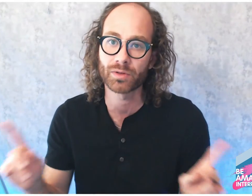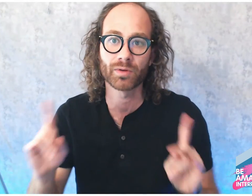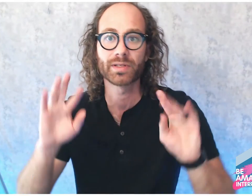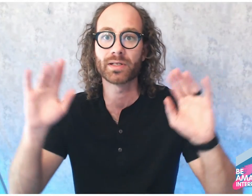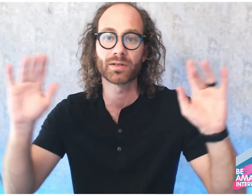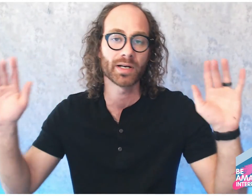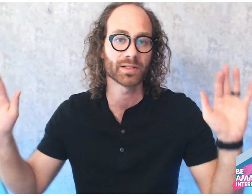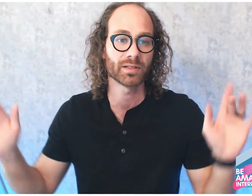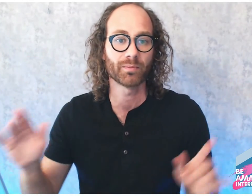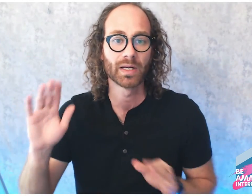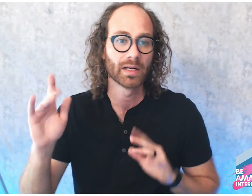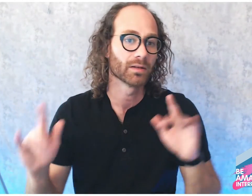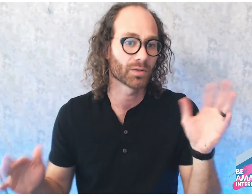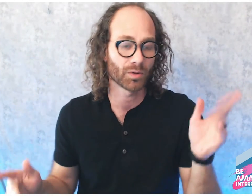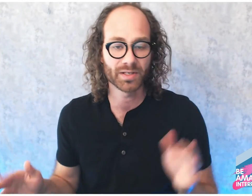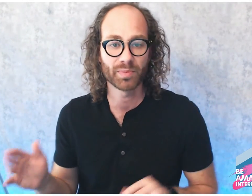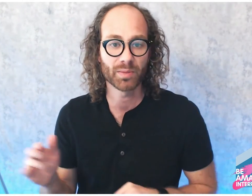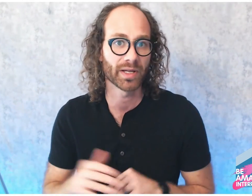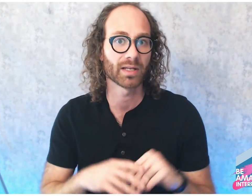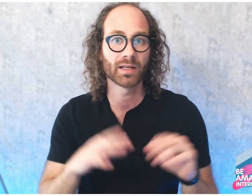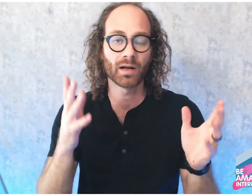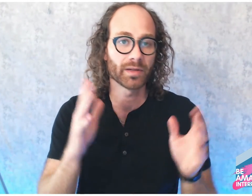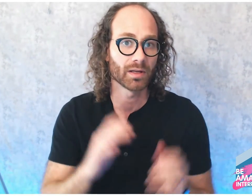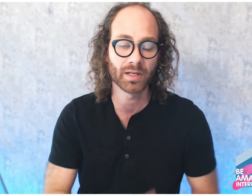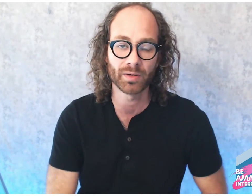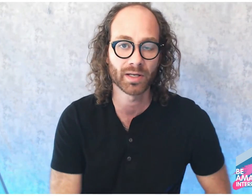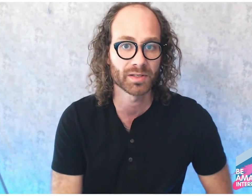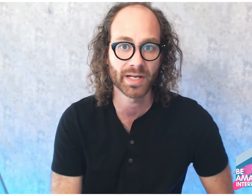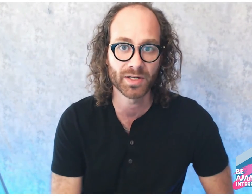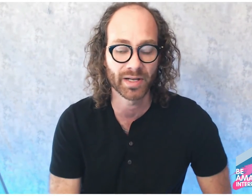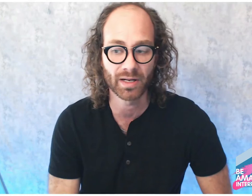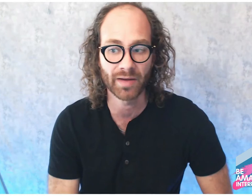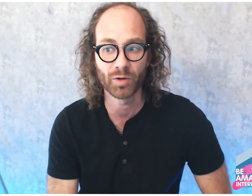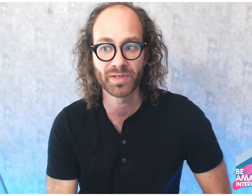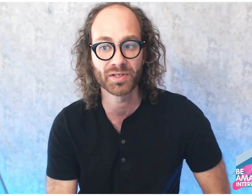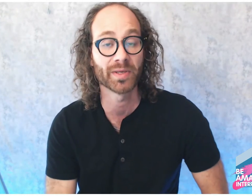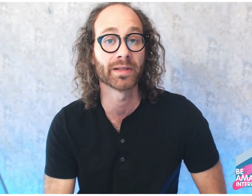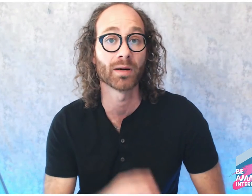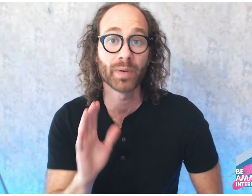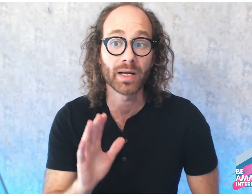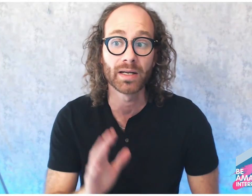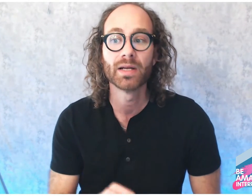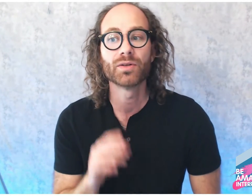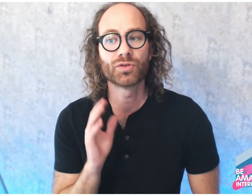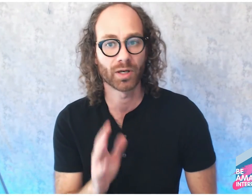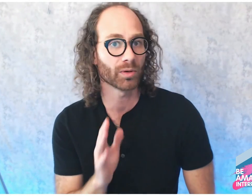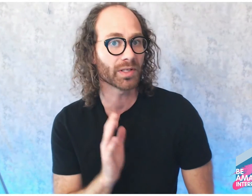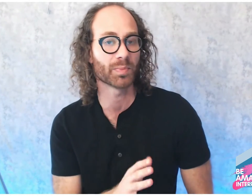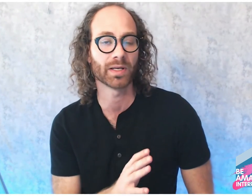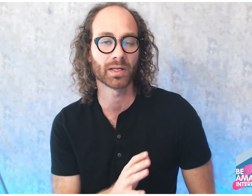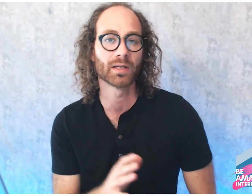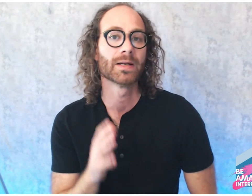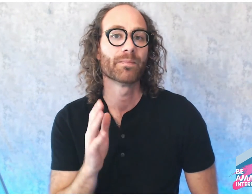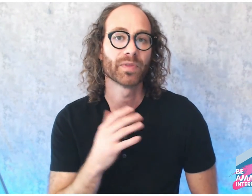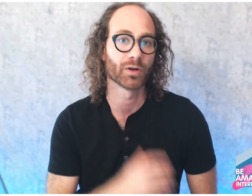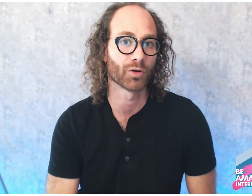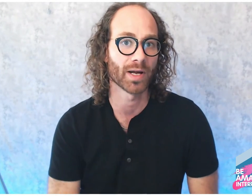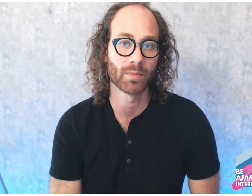these crazy stories and people that get on the, you know, get on stage and they have no business being there. But generally speaking, they're great models.